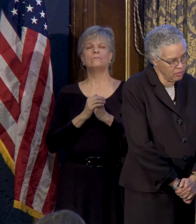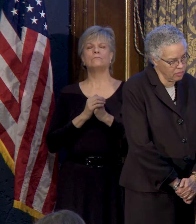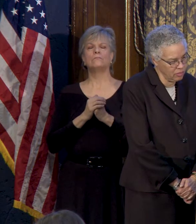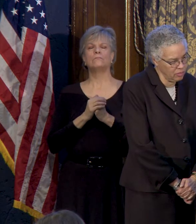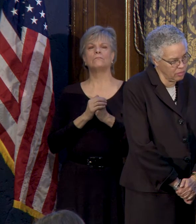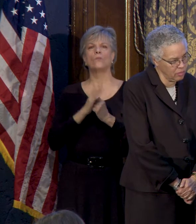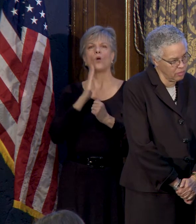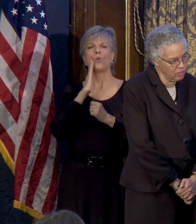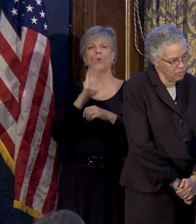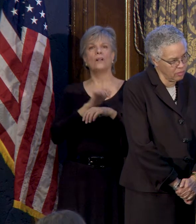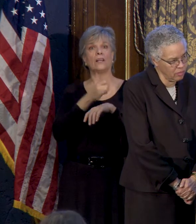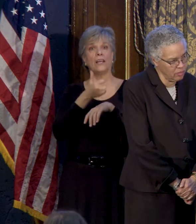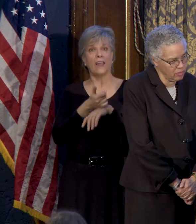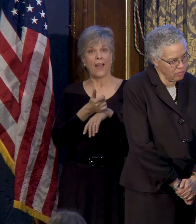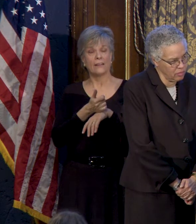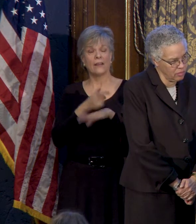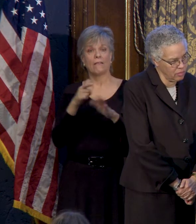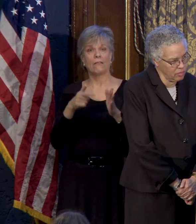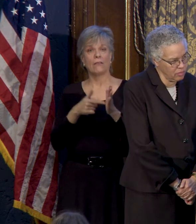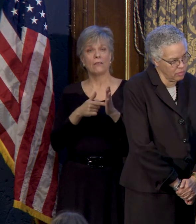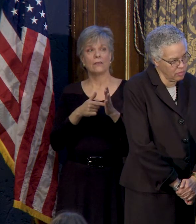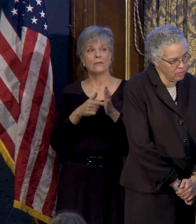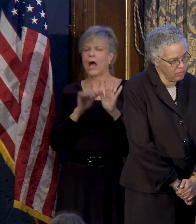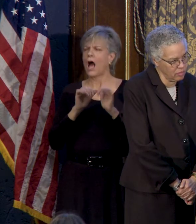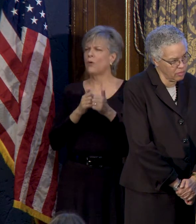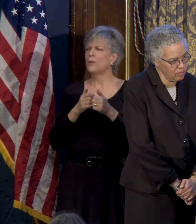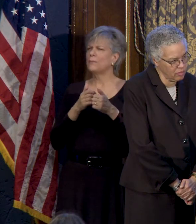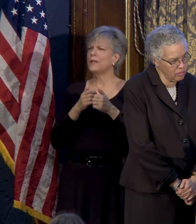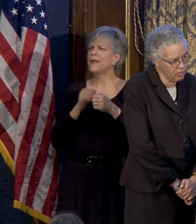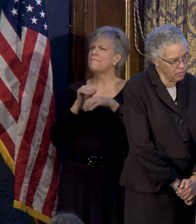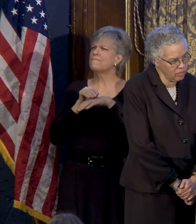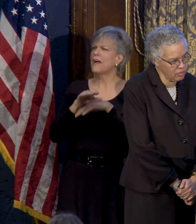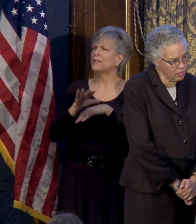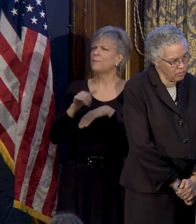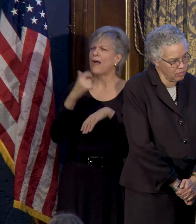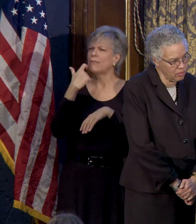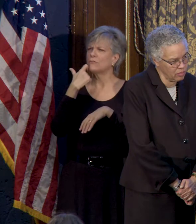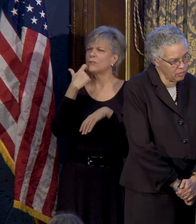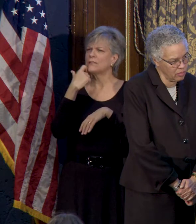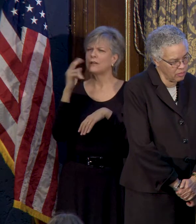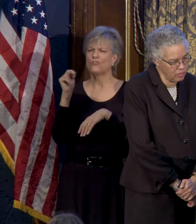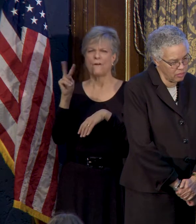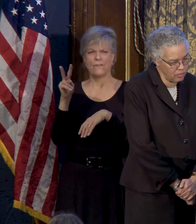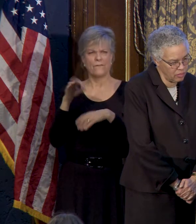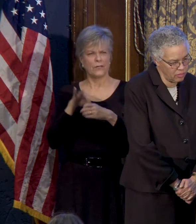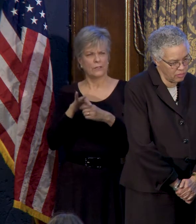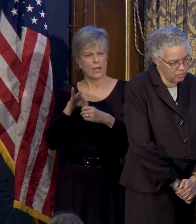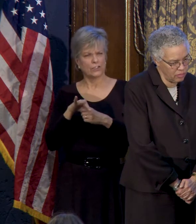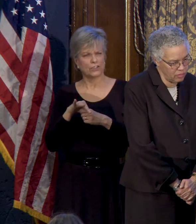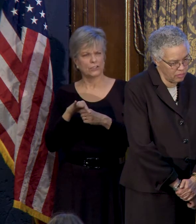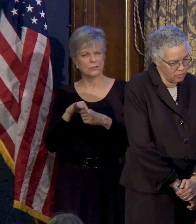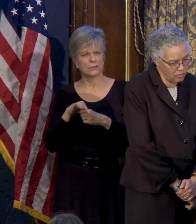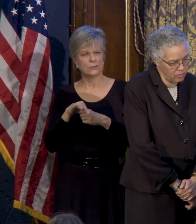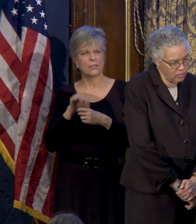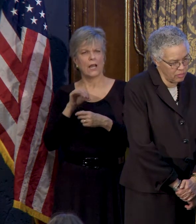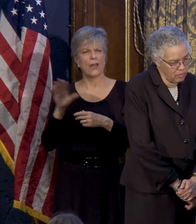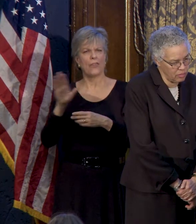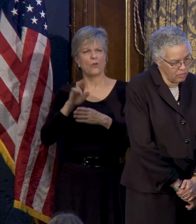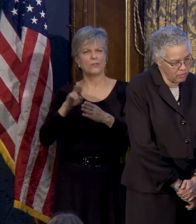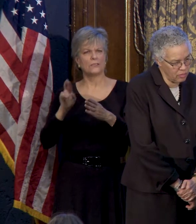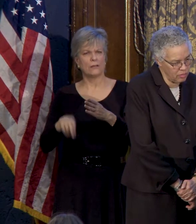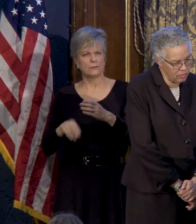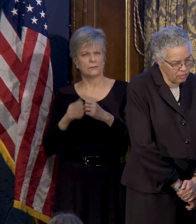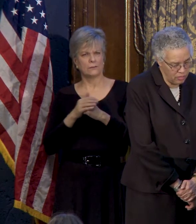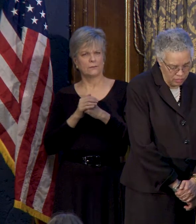will enacting this, how will it be affected by the recent November elections and their results?